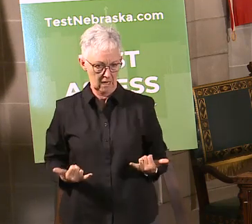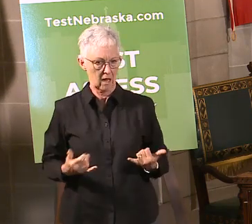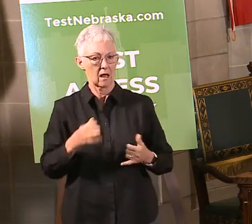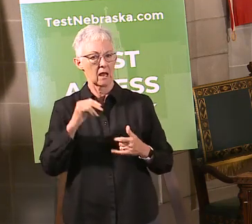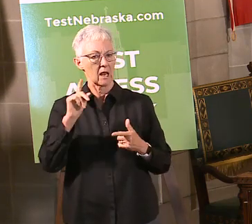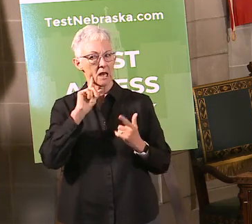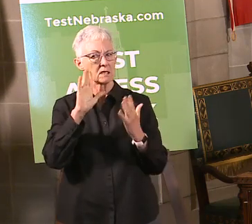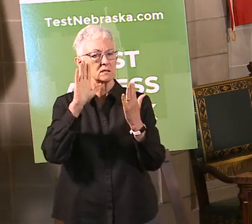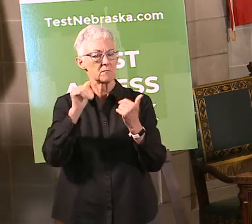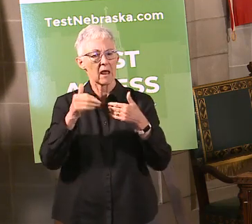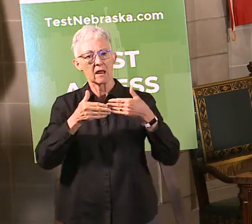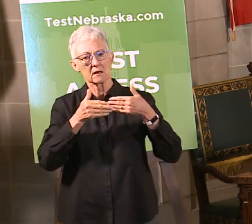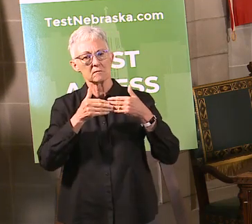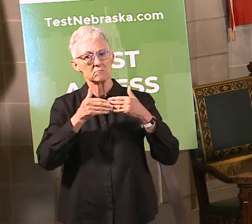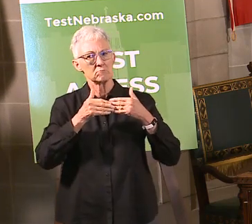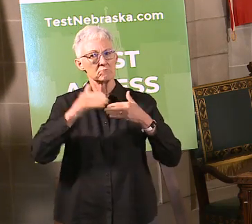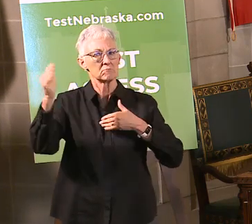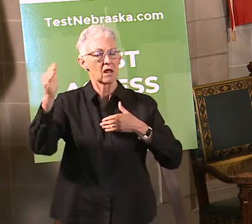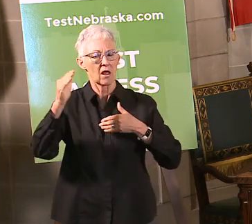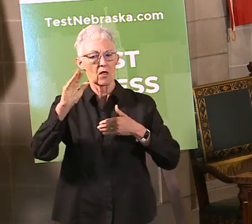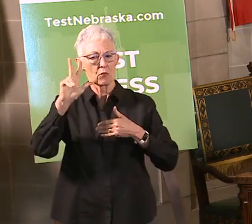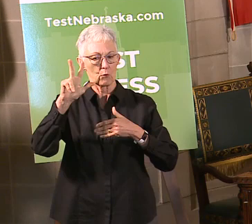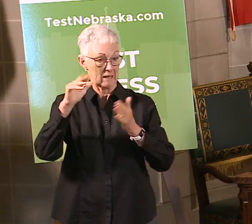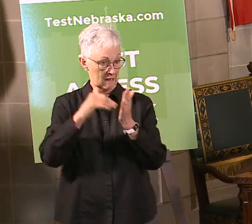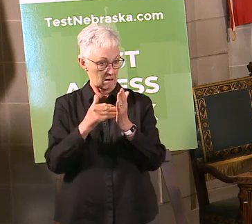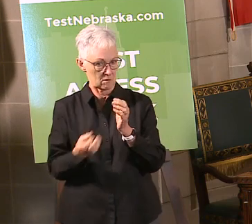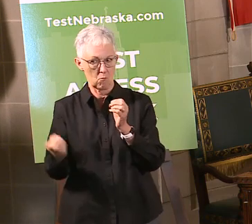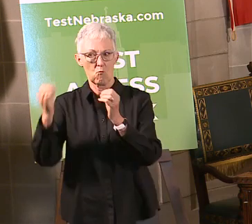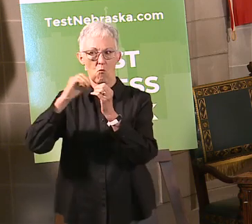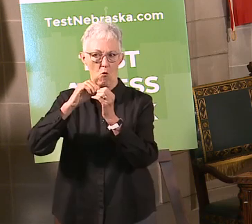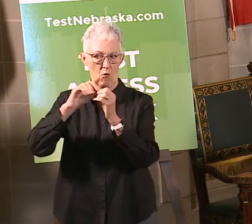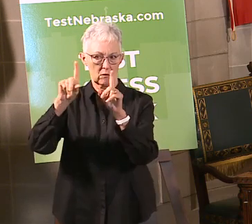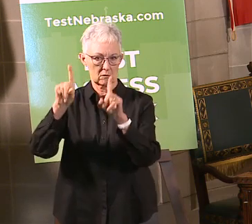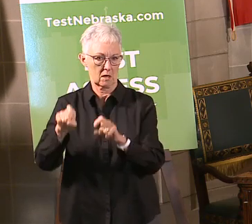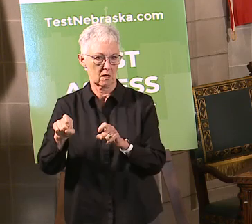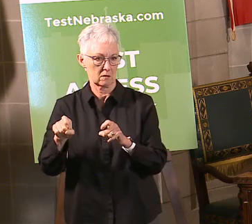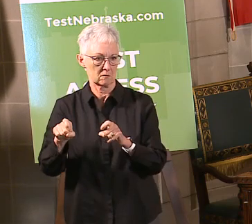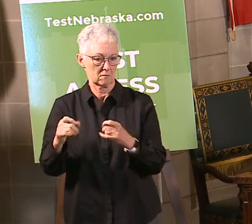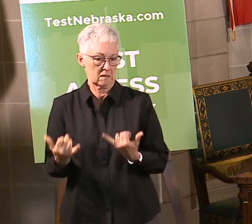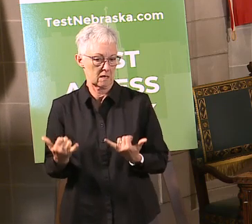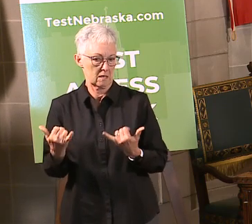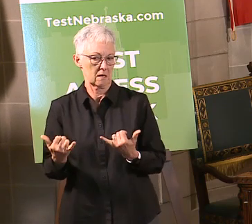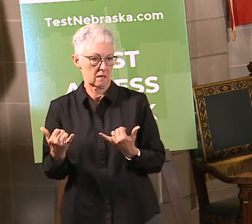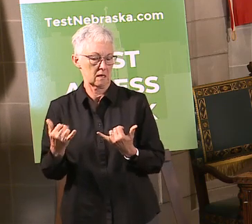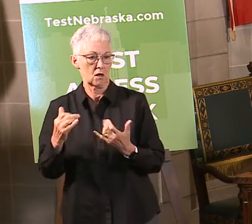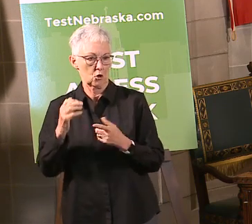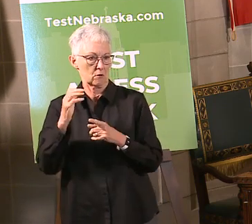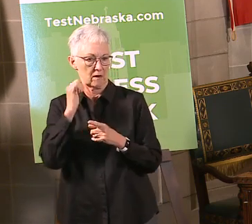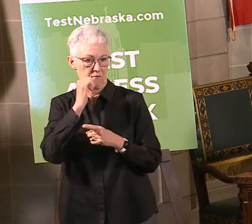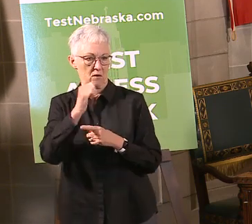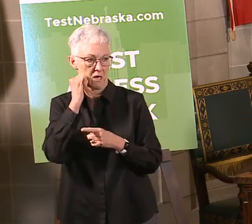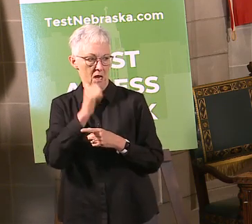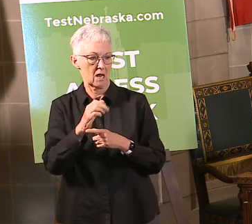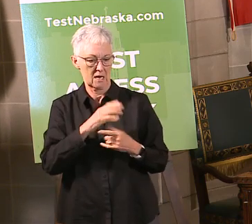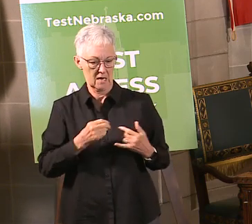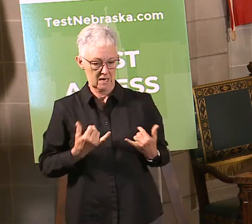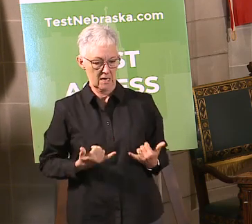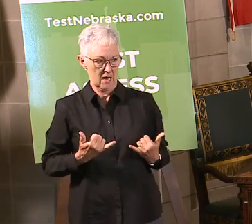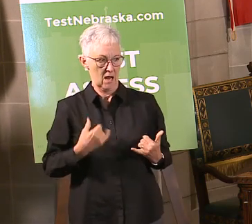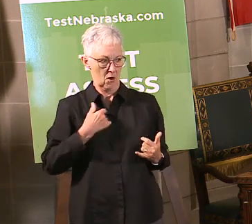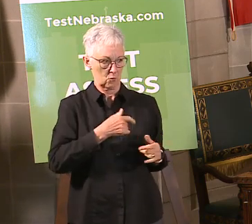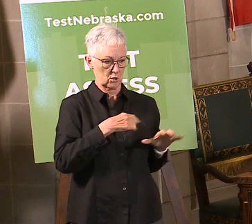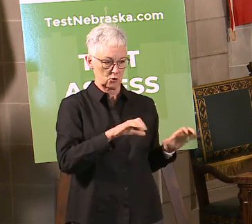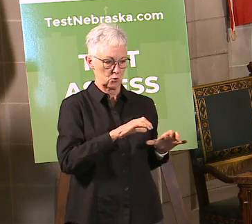several weeks to be able to get up to 3,000 additional tests per day on top of the roughly 1,500 tests per day that we're doing through our public health lab and